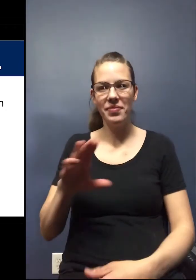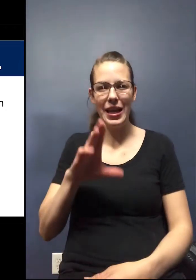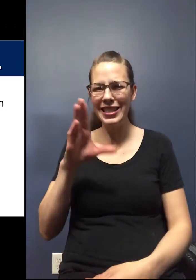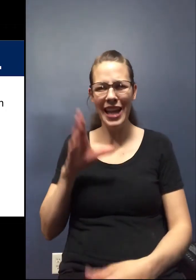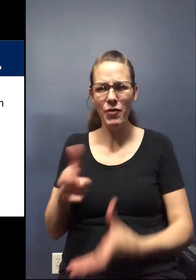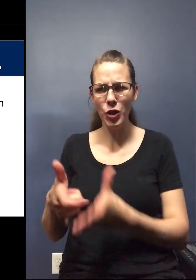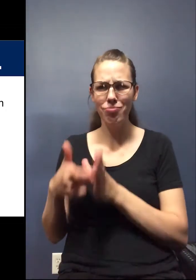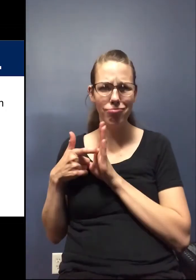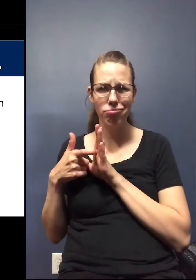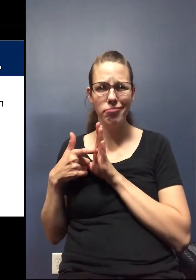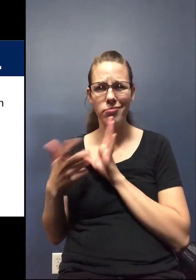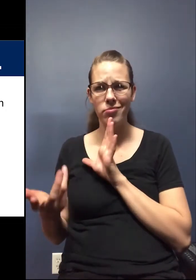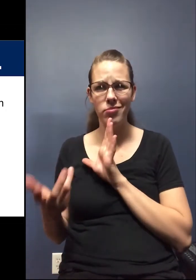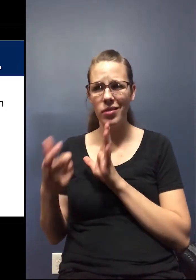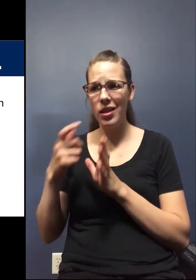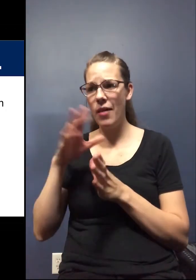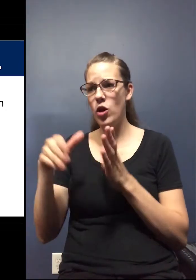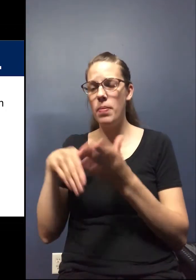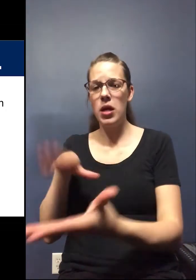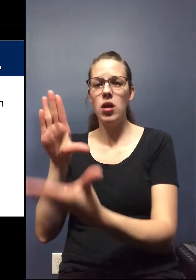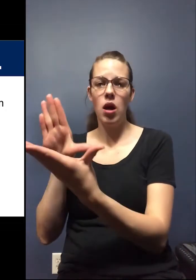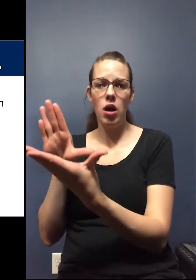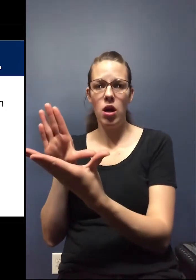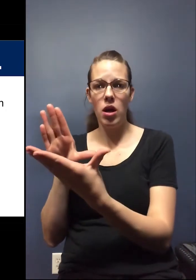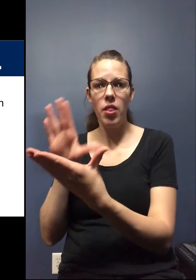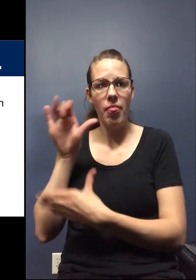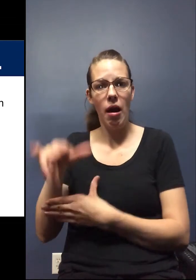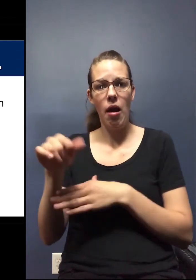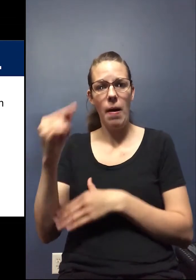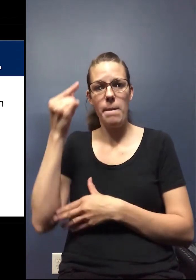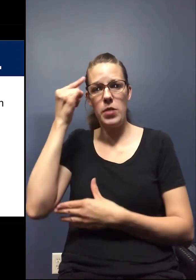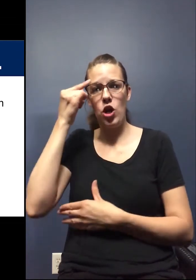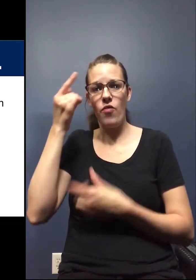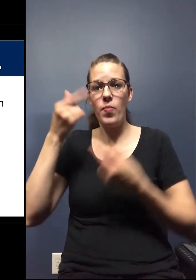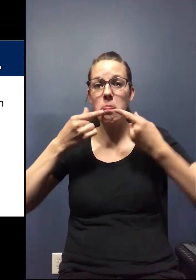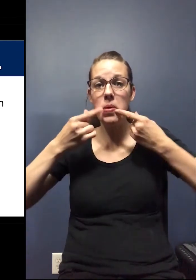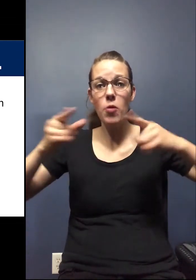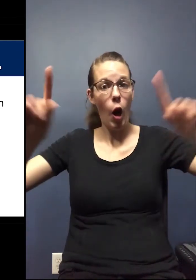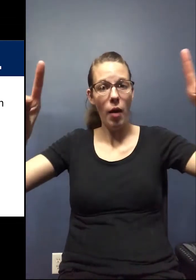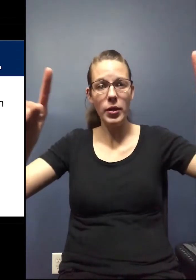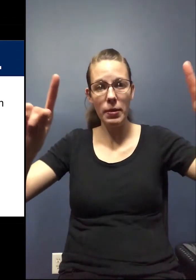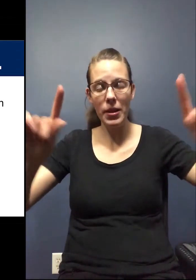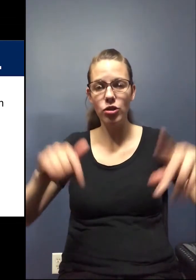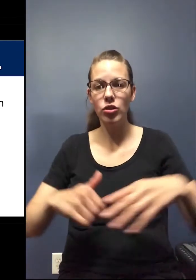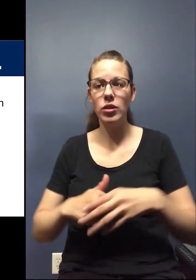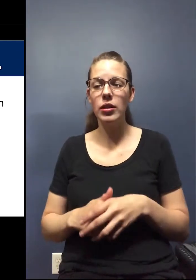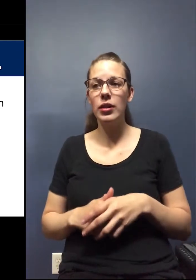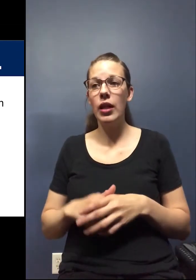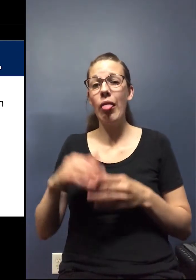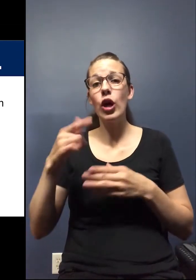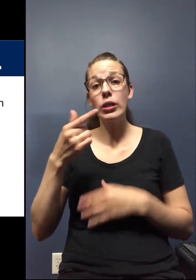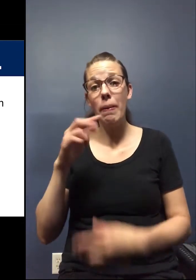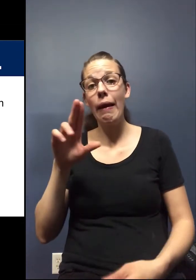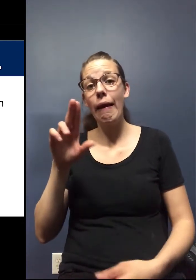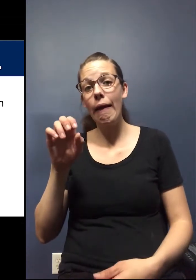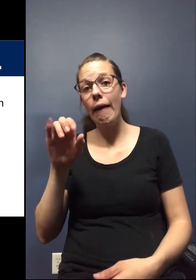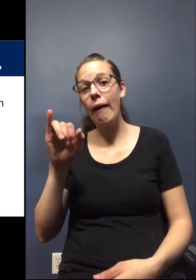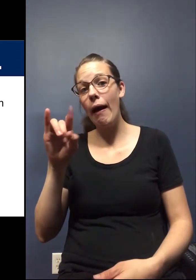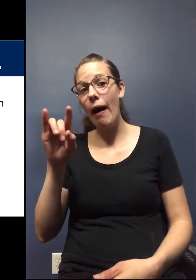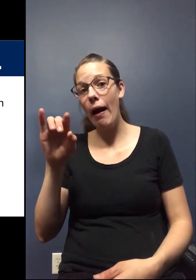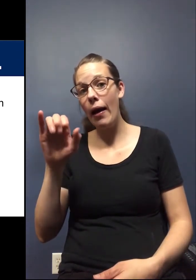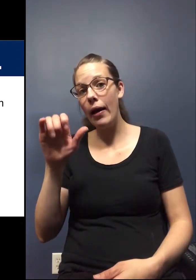that's never been anything that has been addressed in a government proclamation. There have been guidelines.